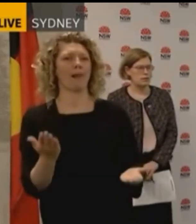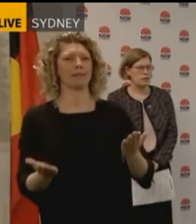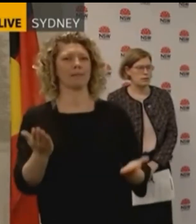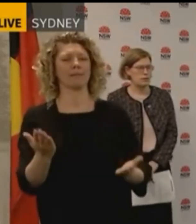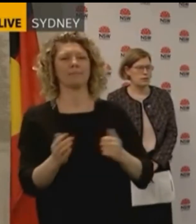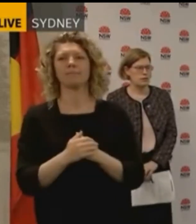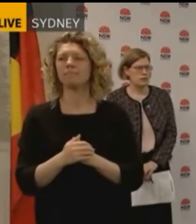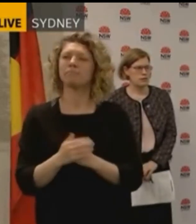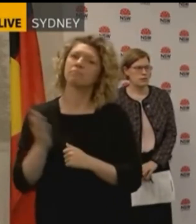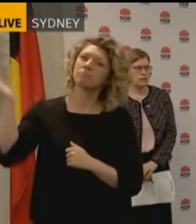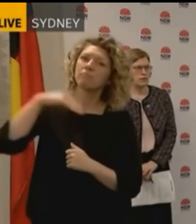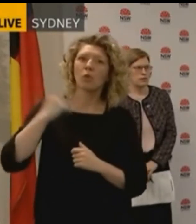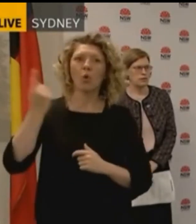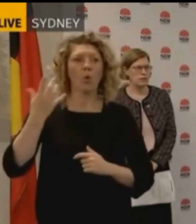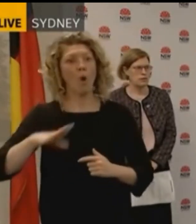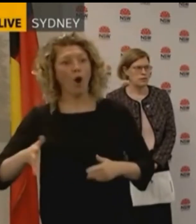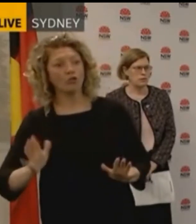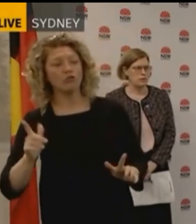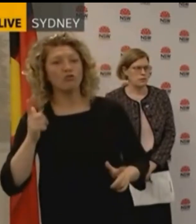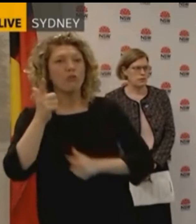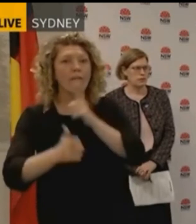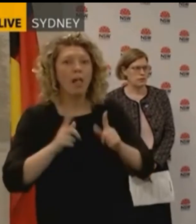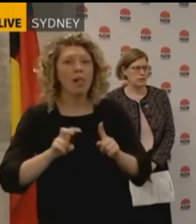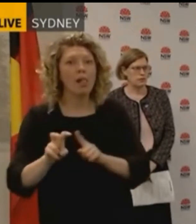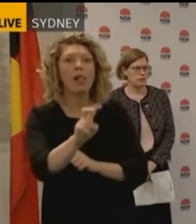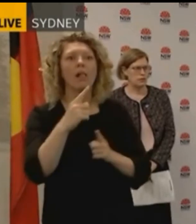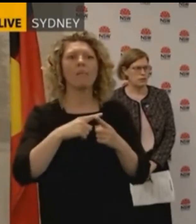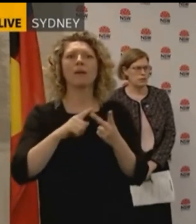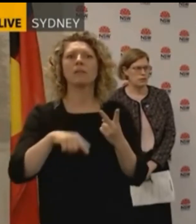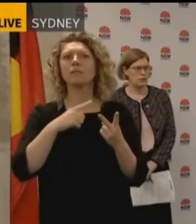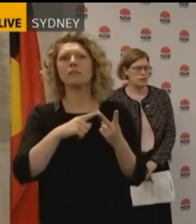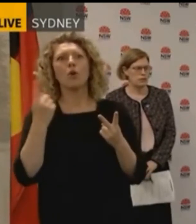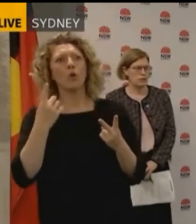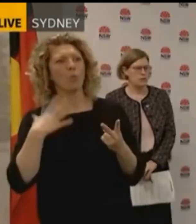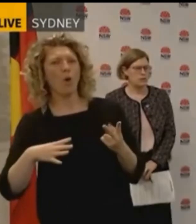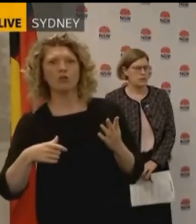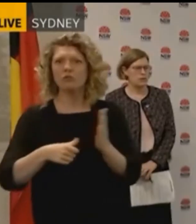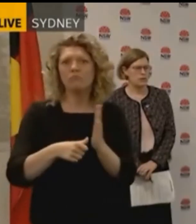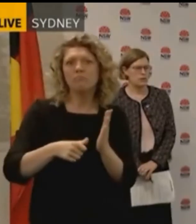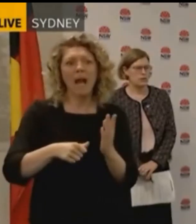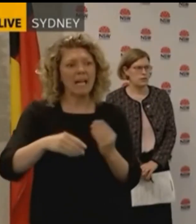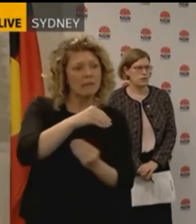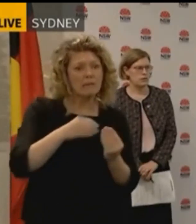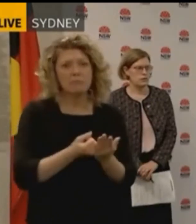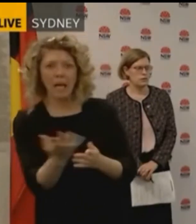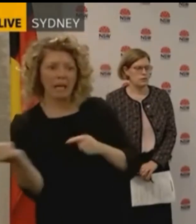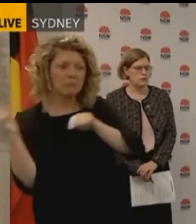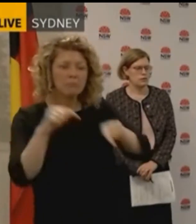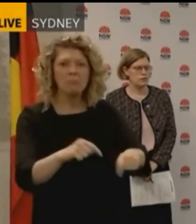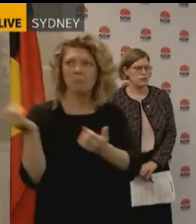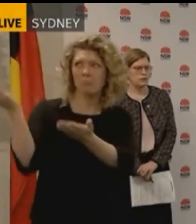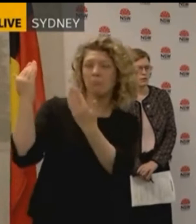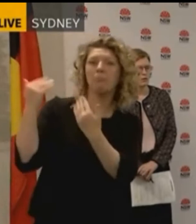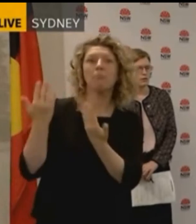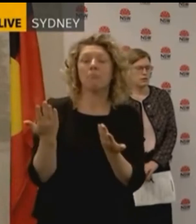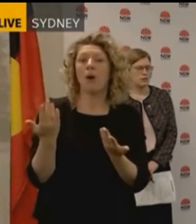between tourism, the economy and keeping our local community safe. As a result of those discussions with the Federal Government and the